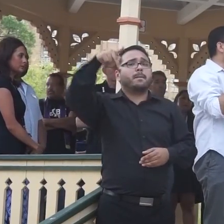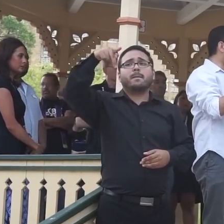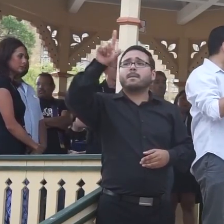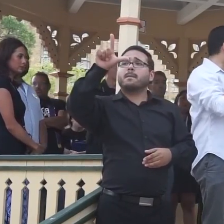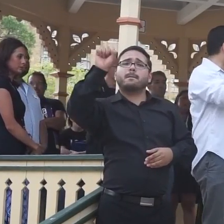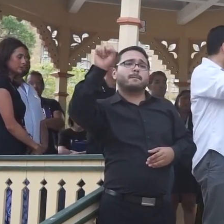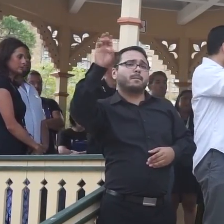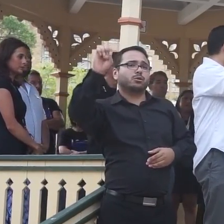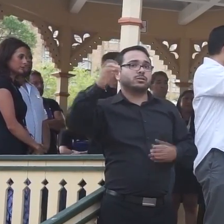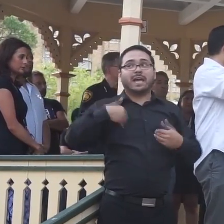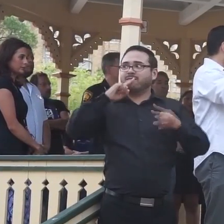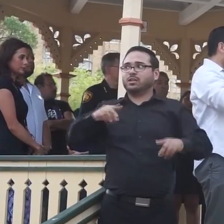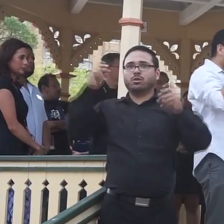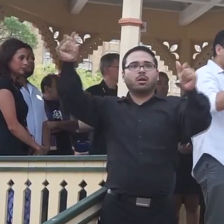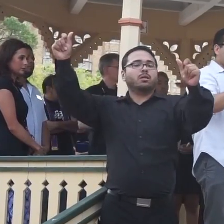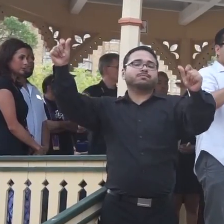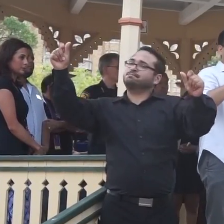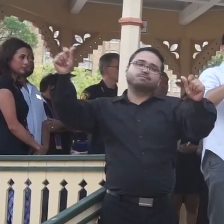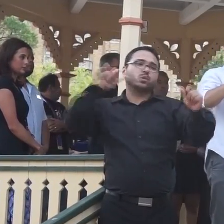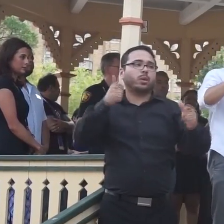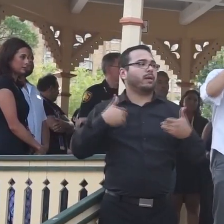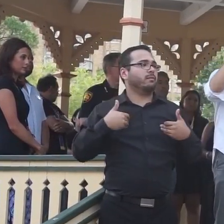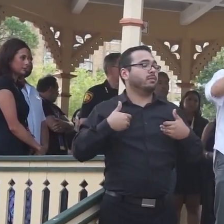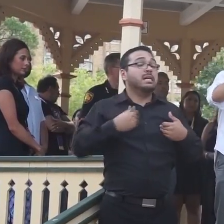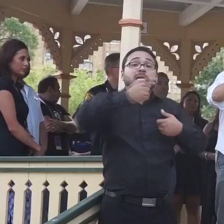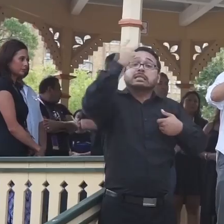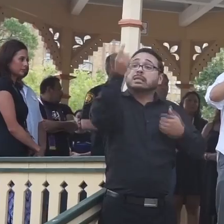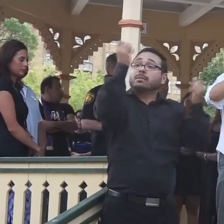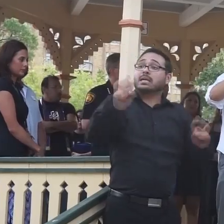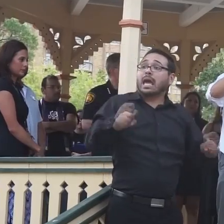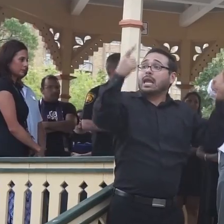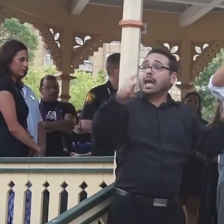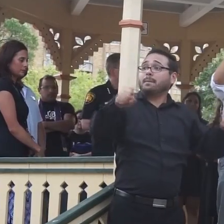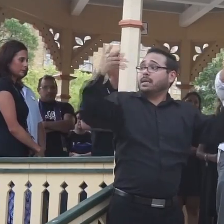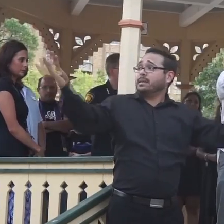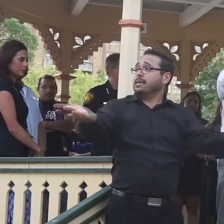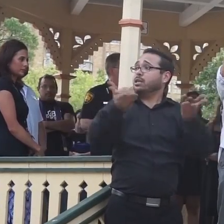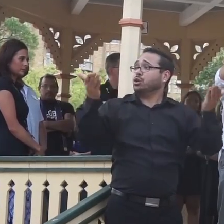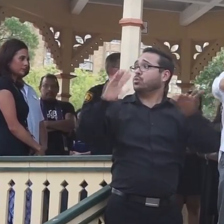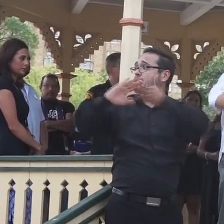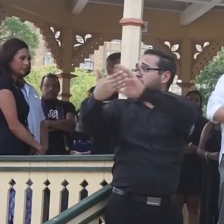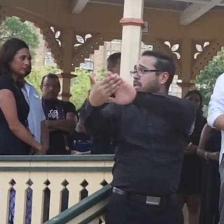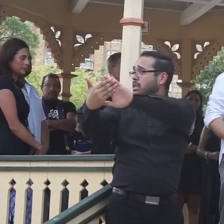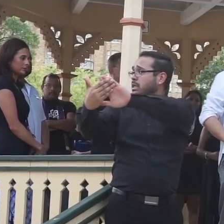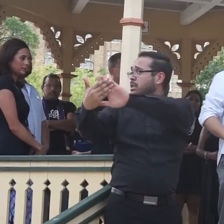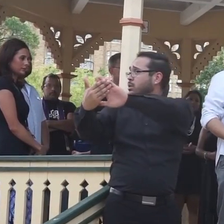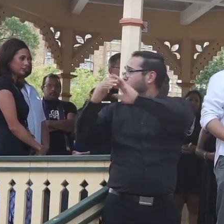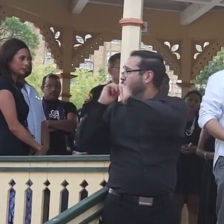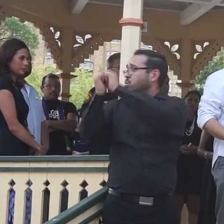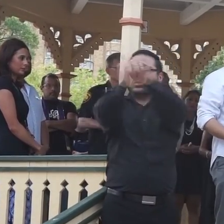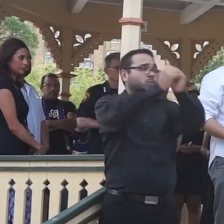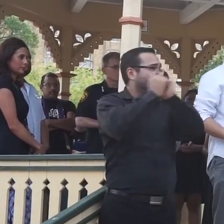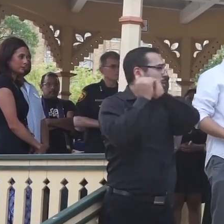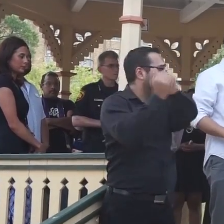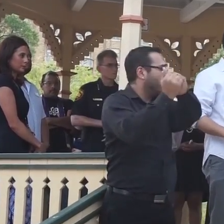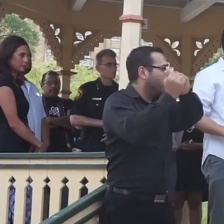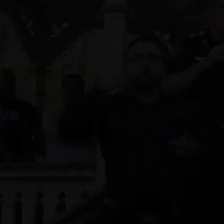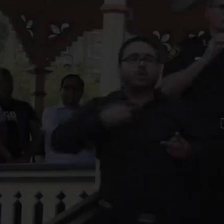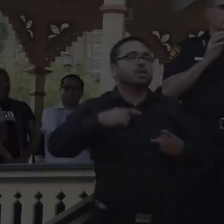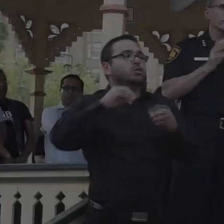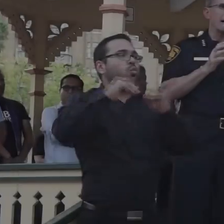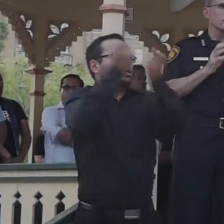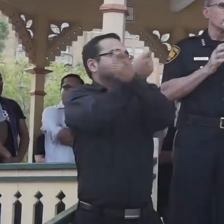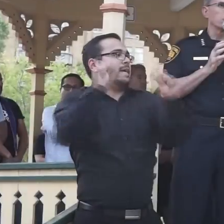the one thing we can do here in this city, shoulder to shoulder, is to lead by example.